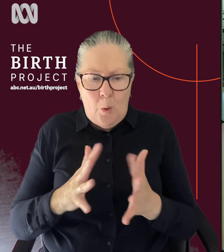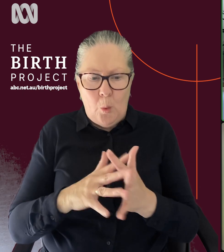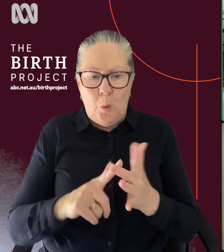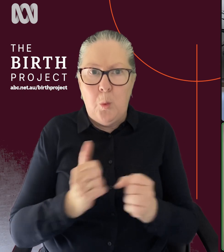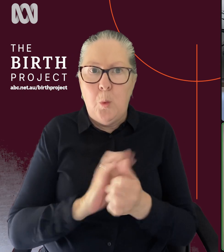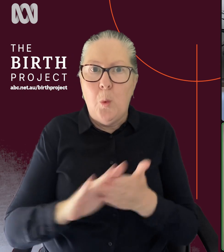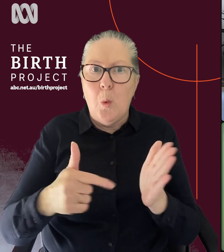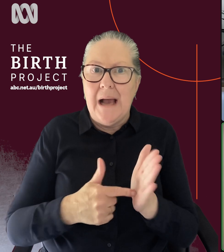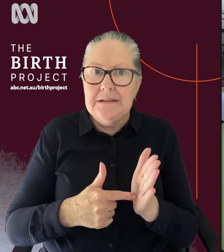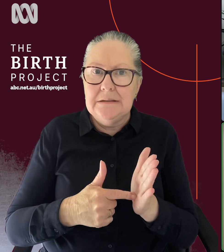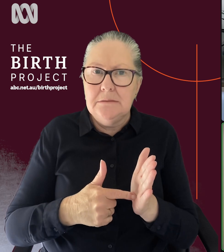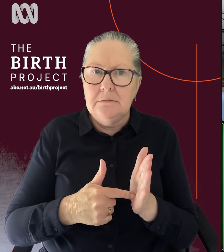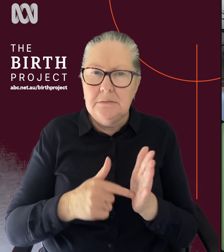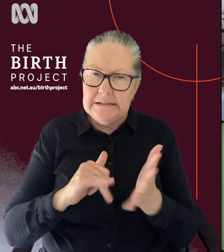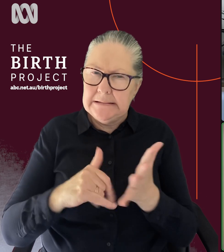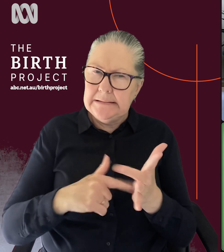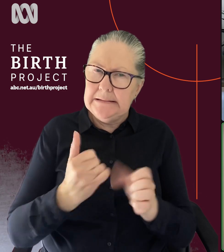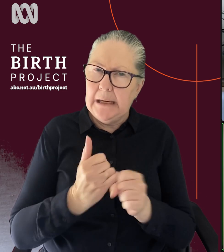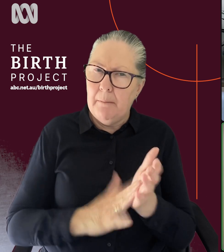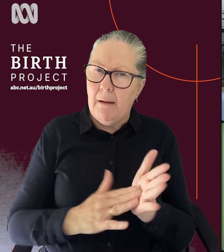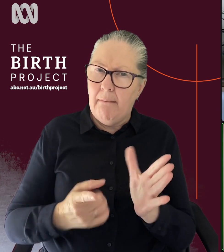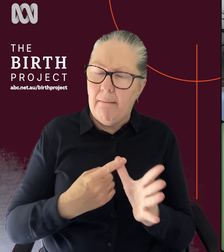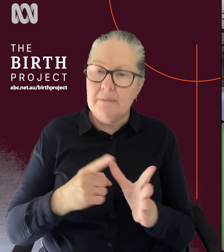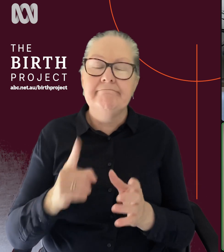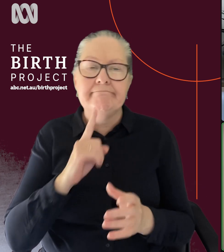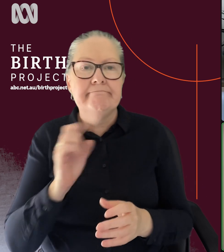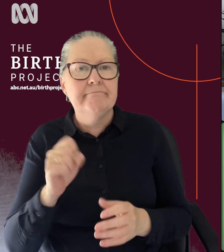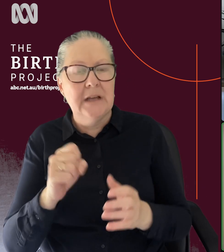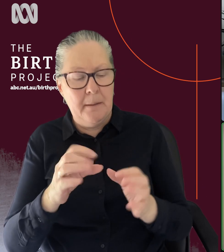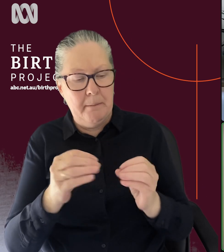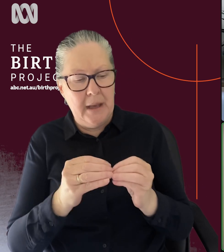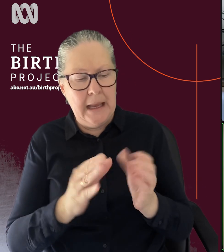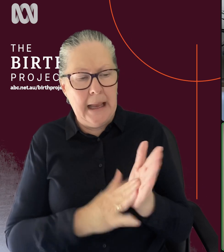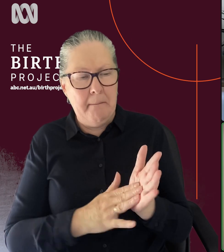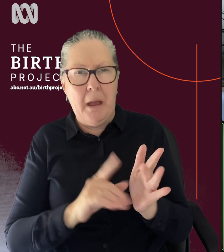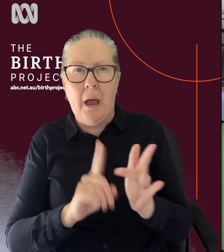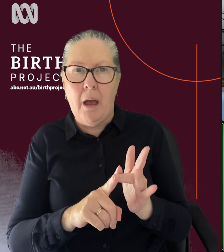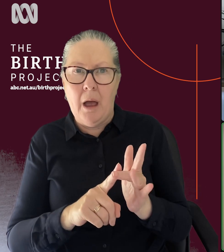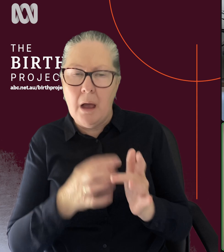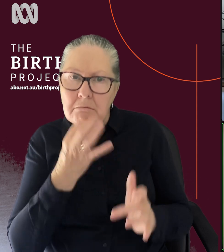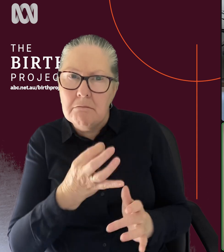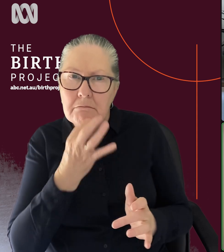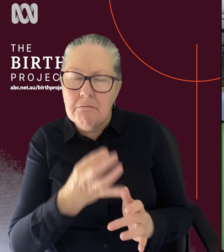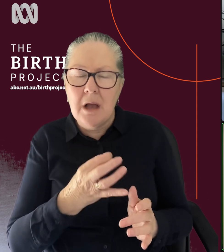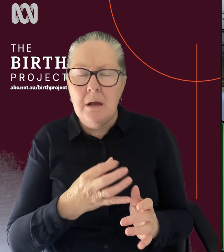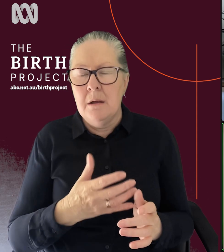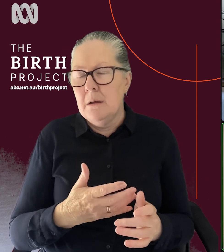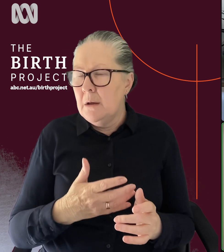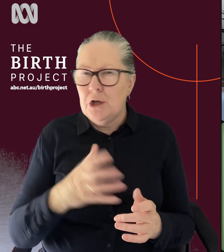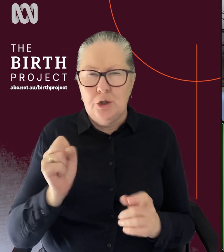Yeah, the BMI is still used, which a lot of people would like to see kind of thrown away. Um, um, I should remind people I'm not a midwife, so